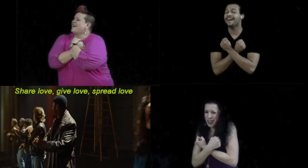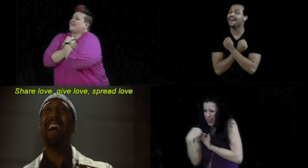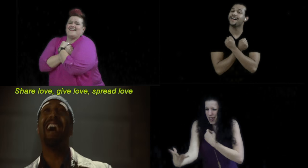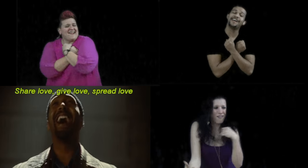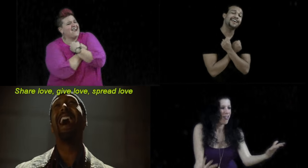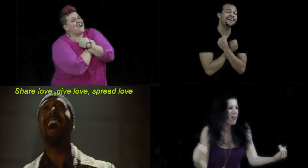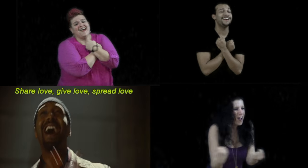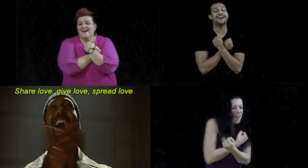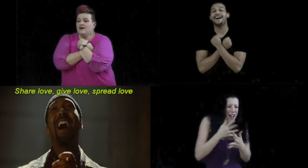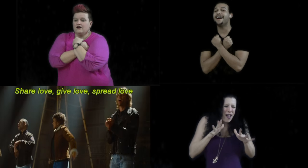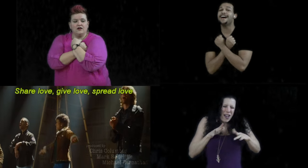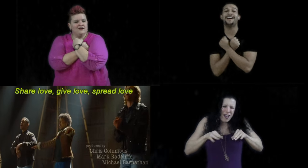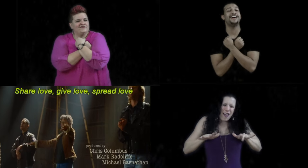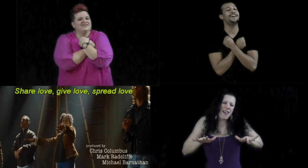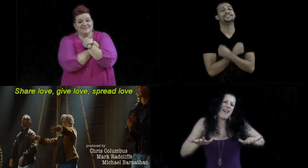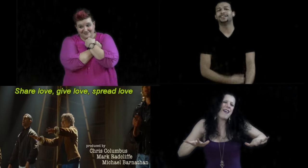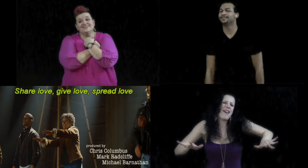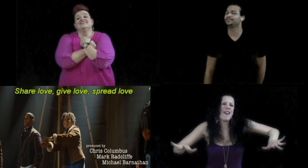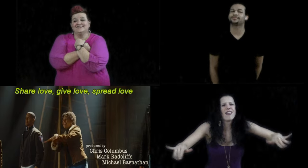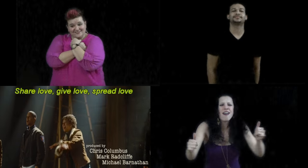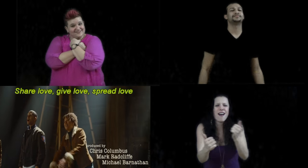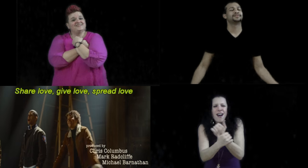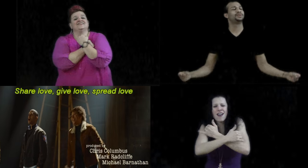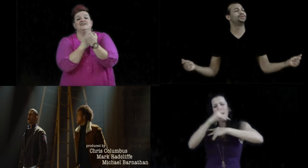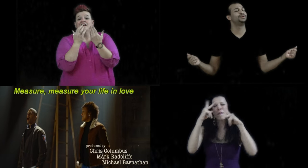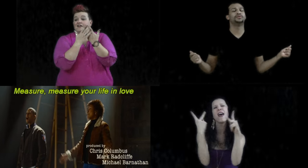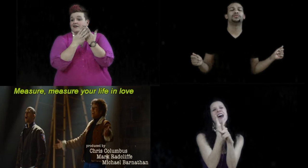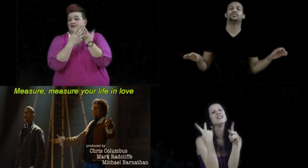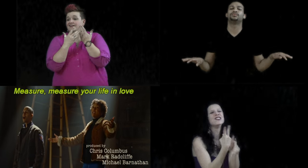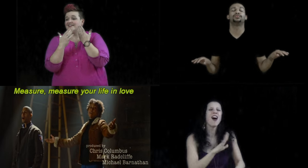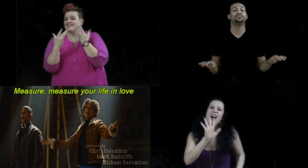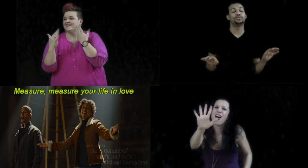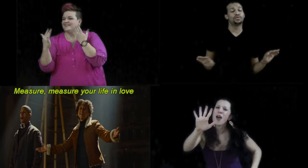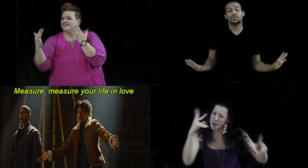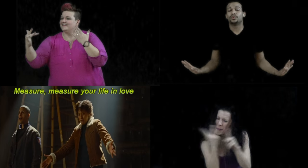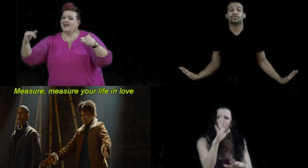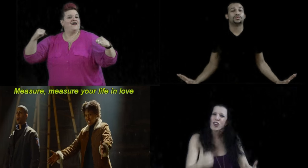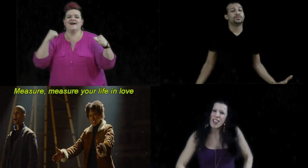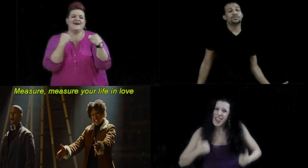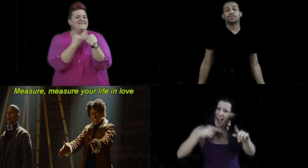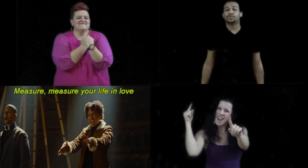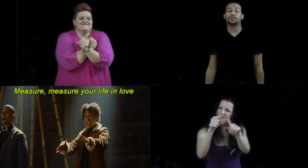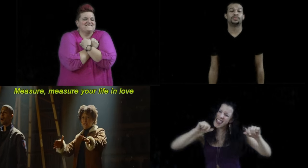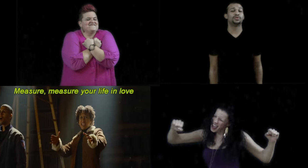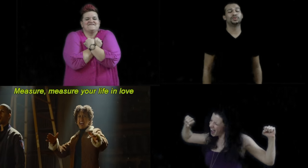625,600 minutes. Keep love, pray in your mouth Measure, measure your life in